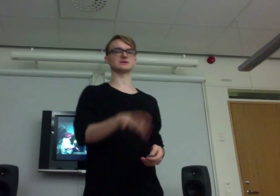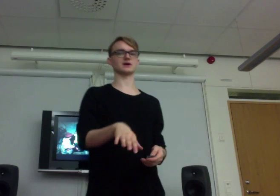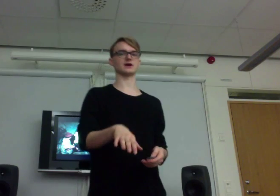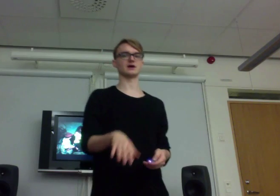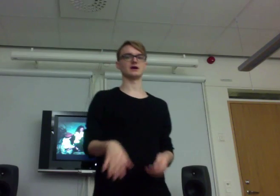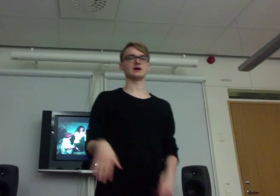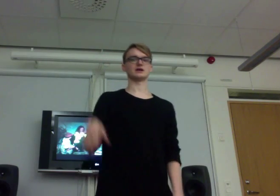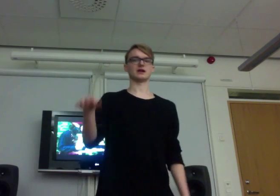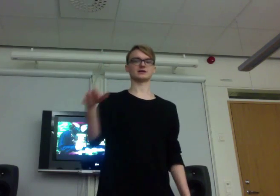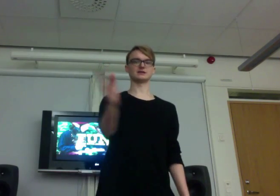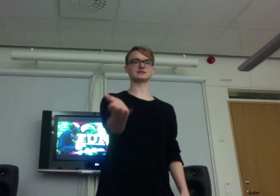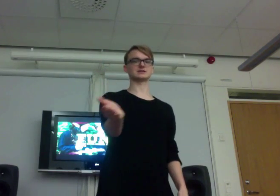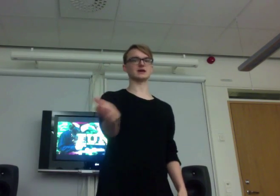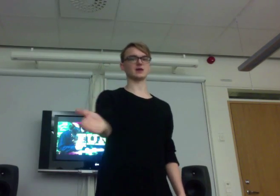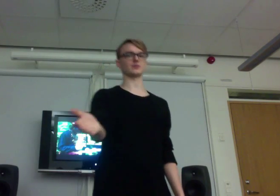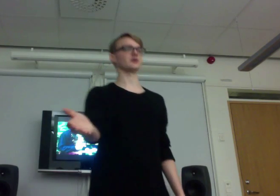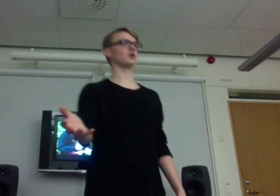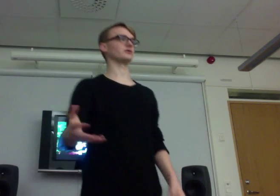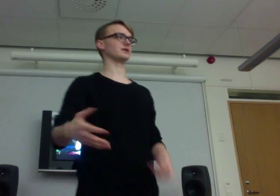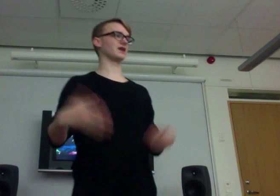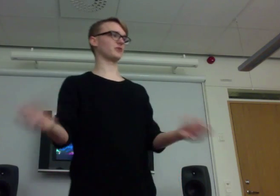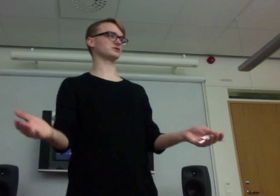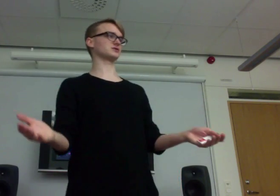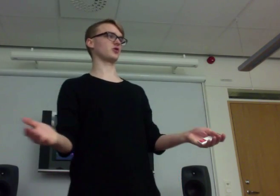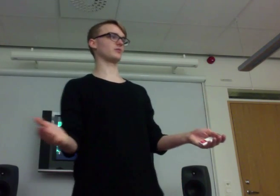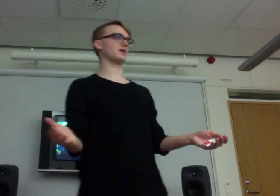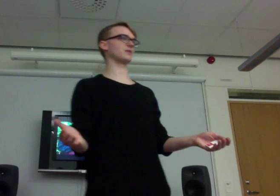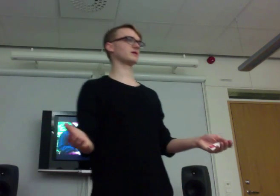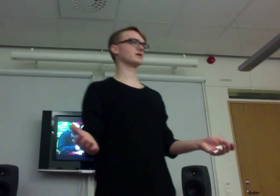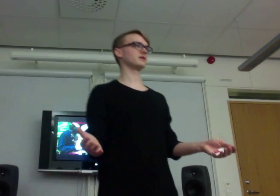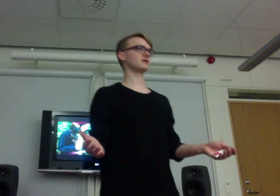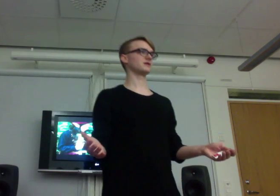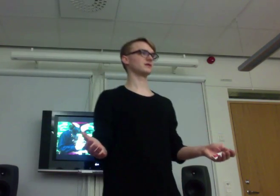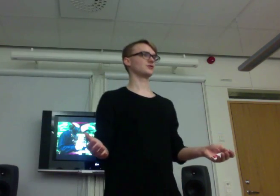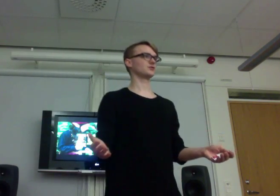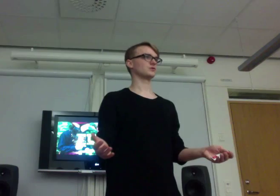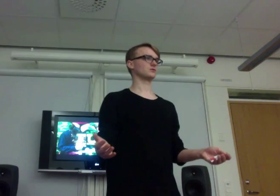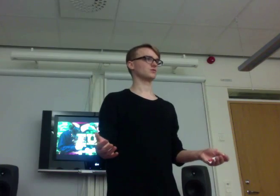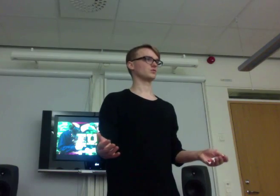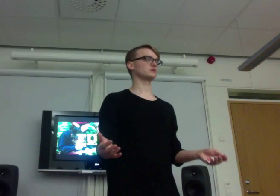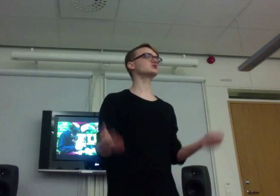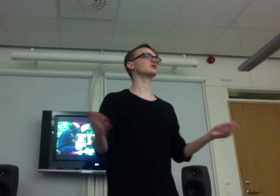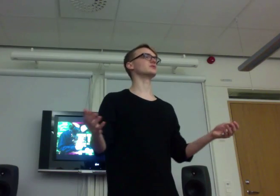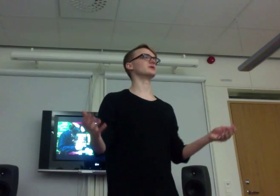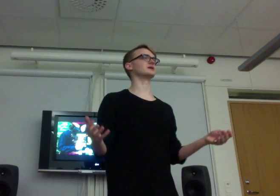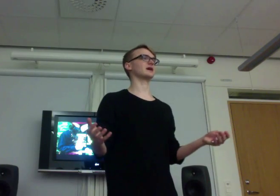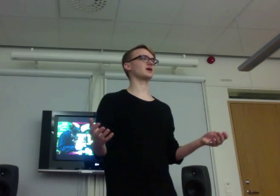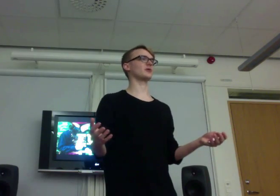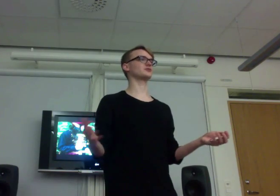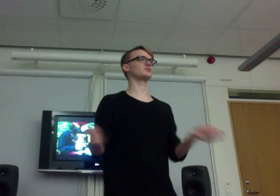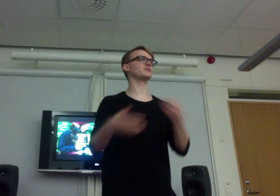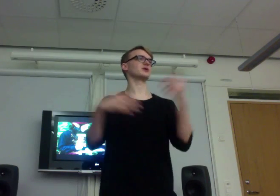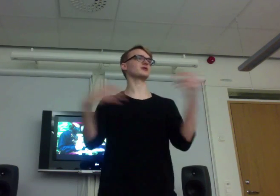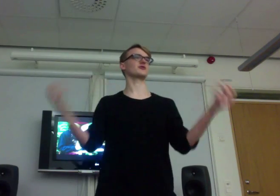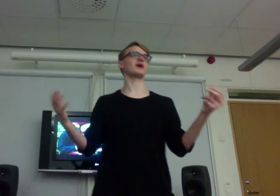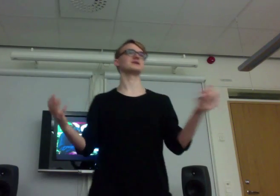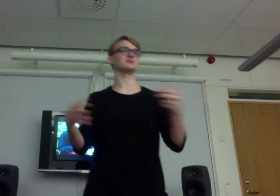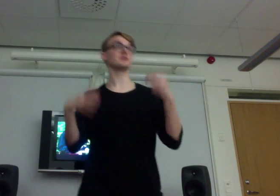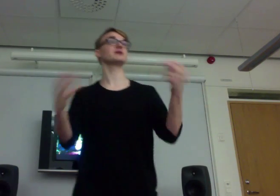like, this game on Leipo Osterholmen, it shouldn't be, like, about people crying. People can